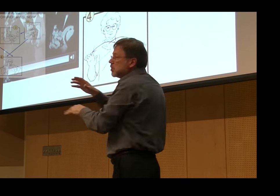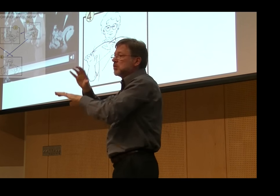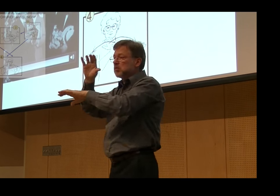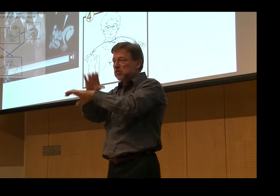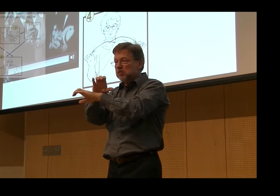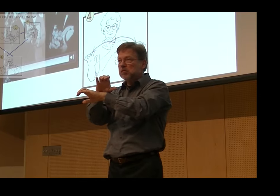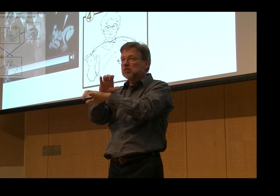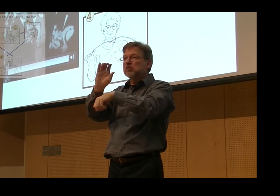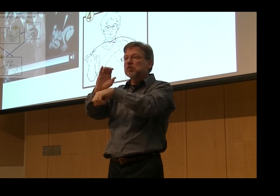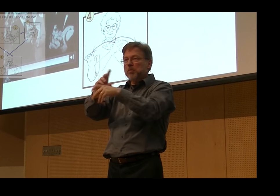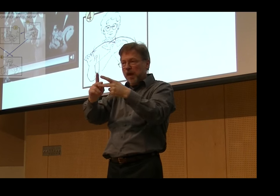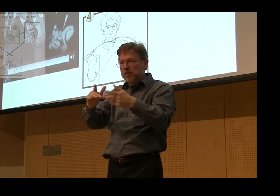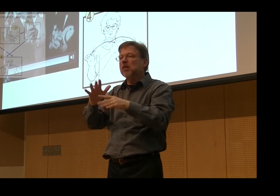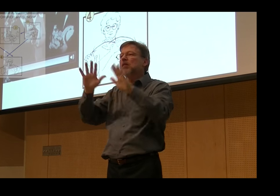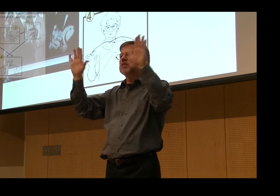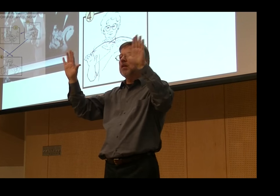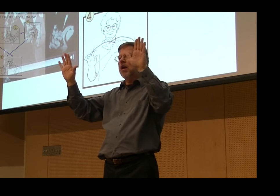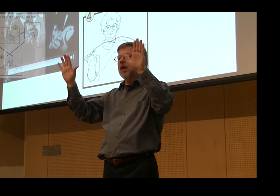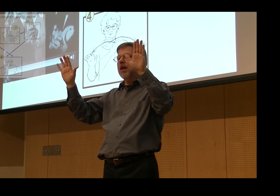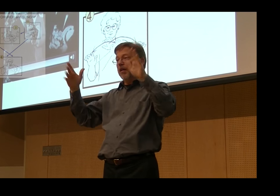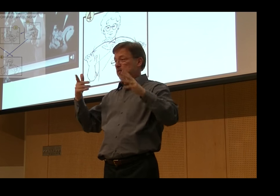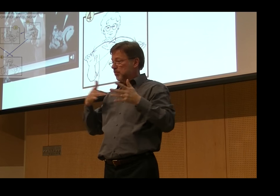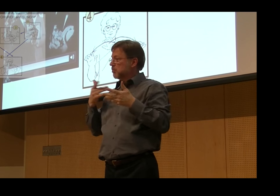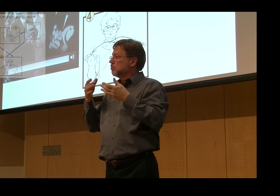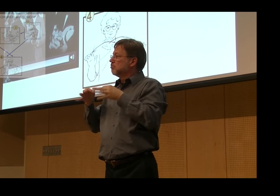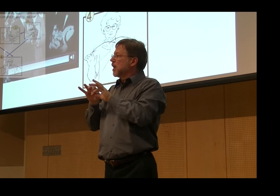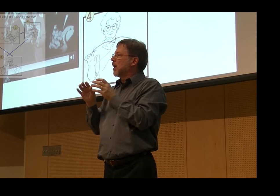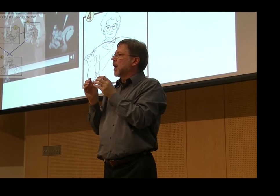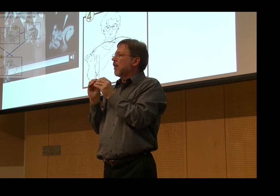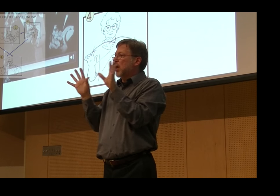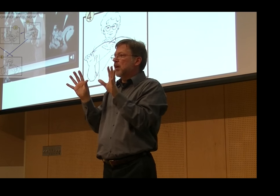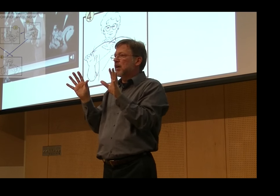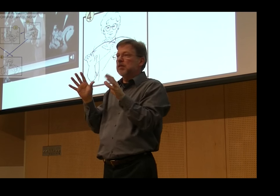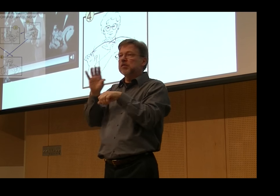certain versions that they felt that would be more appropriate for their particular environment.